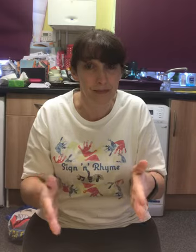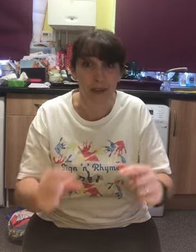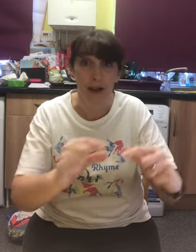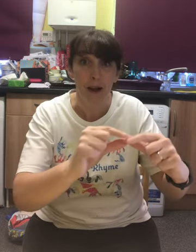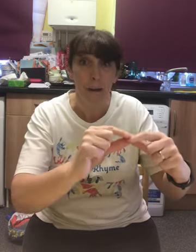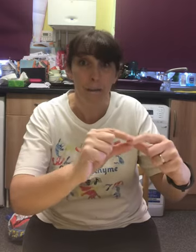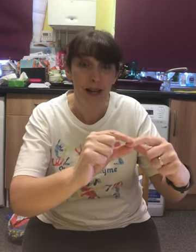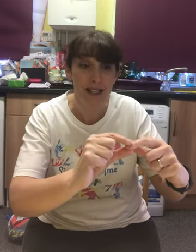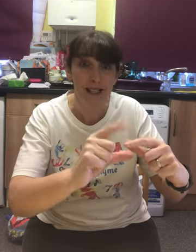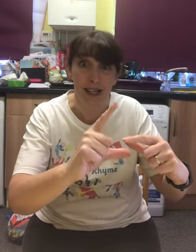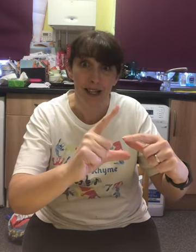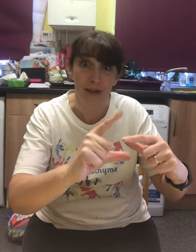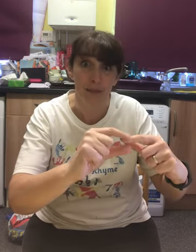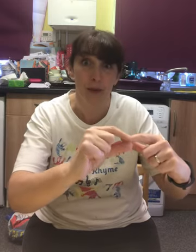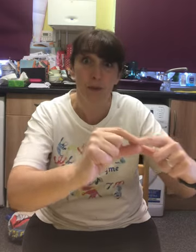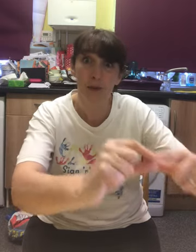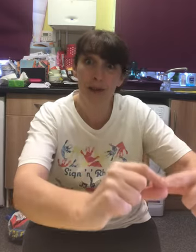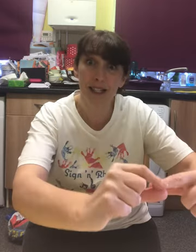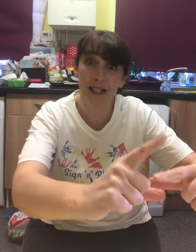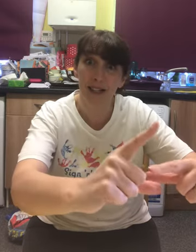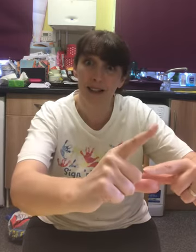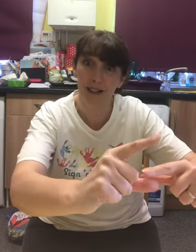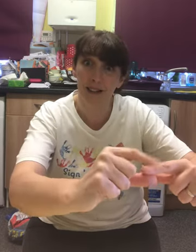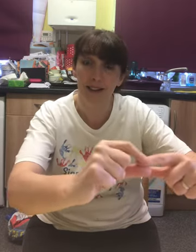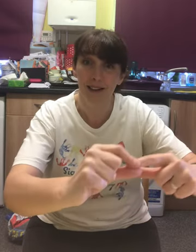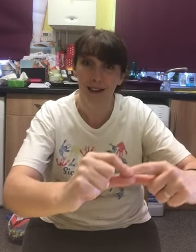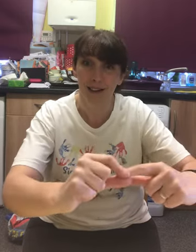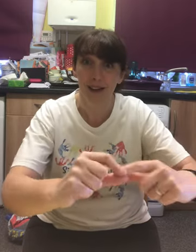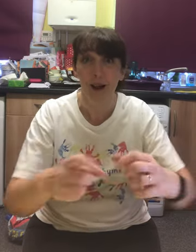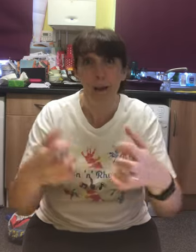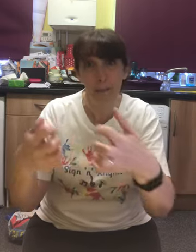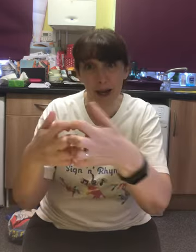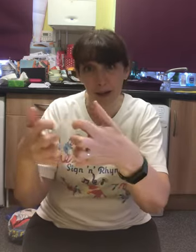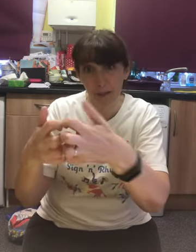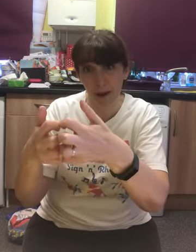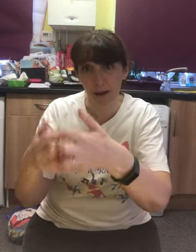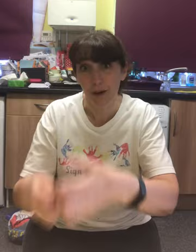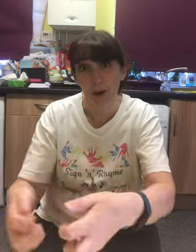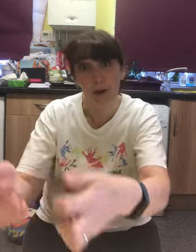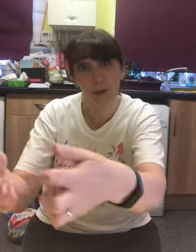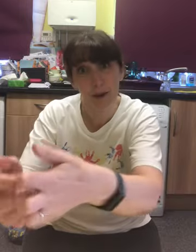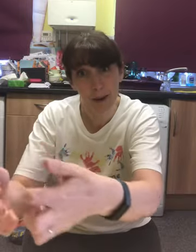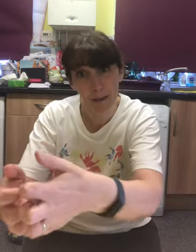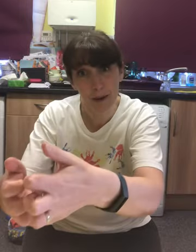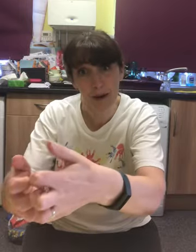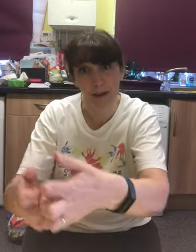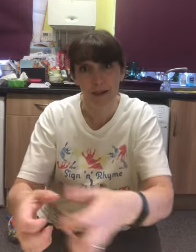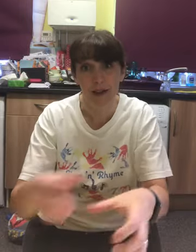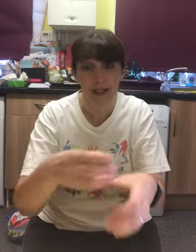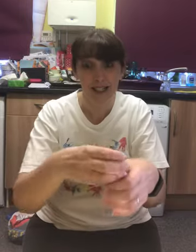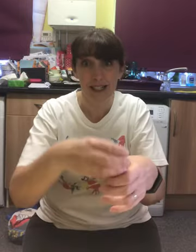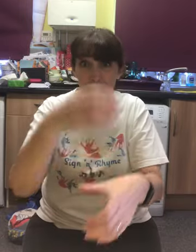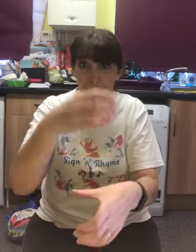Plastic with plastic. Paper with paper. Tin